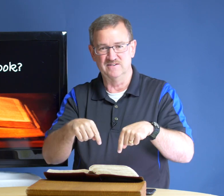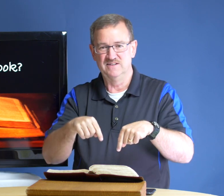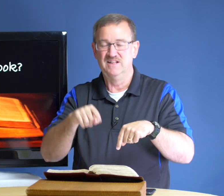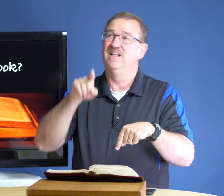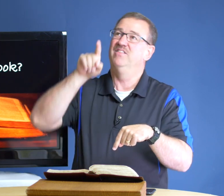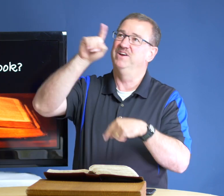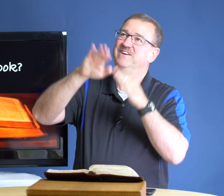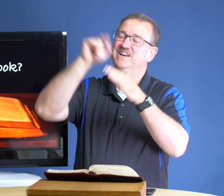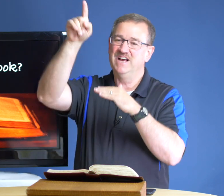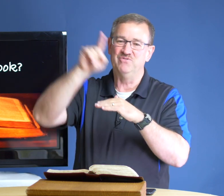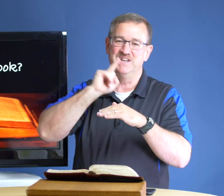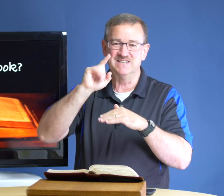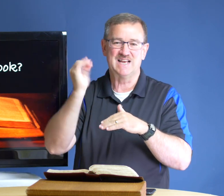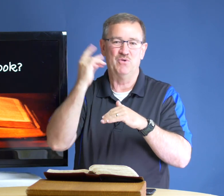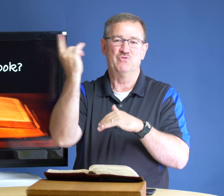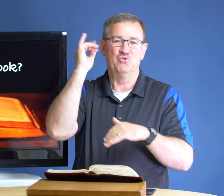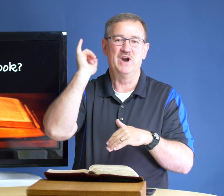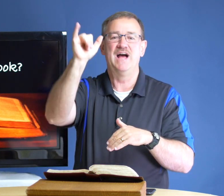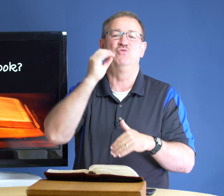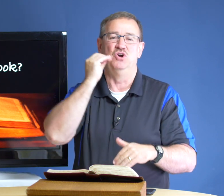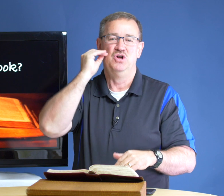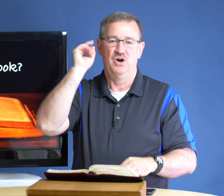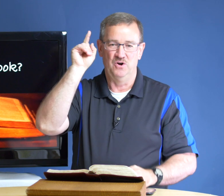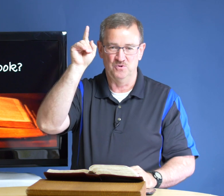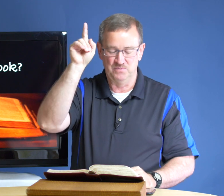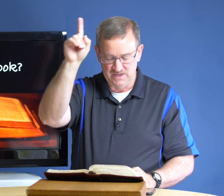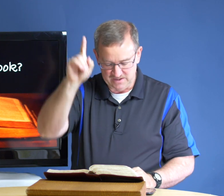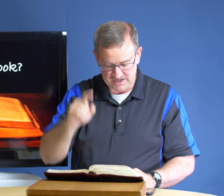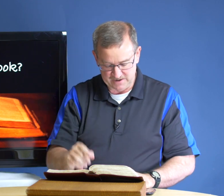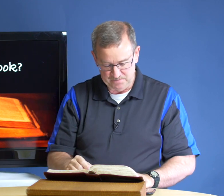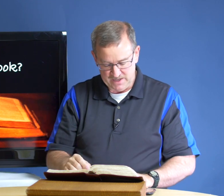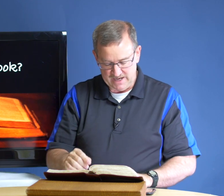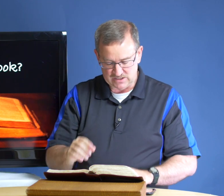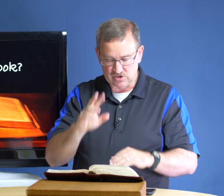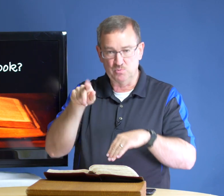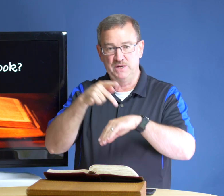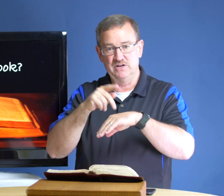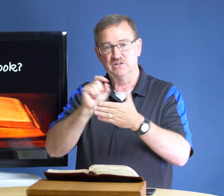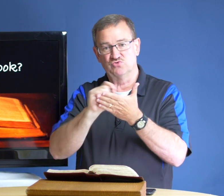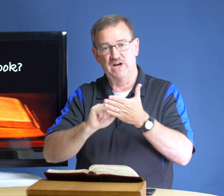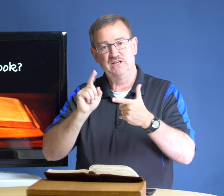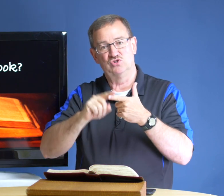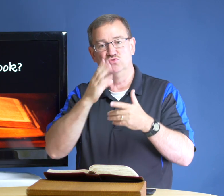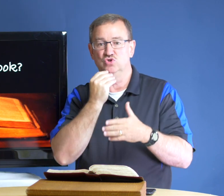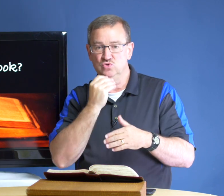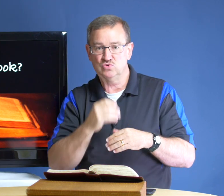there in heaven is our forever home there and so peter is writing to jews